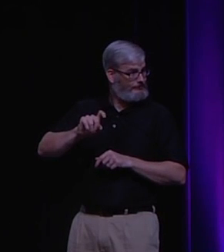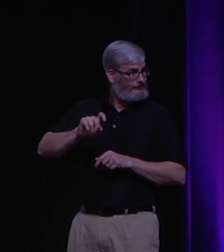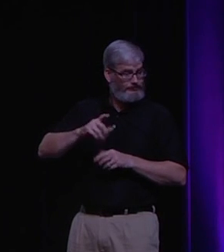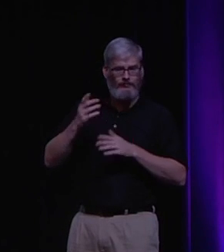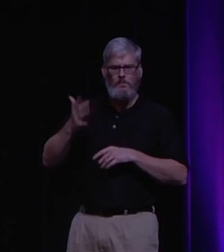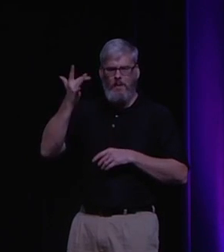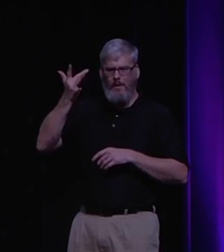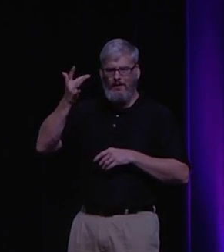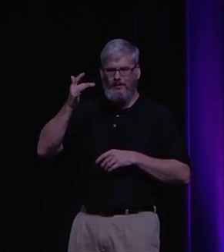draw people in.